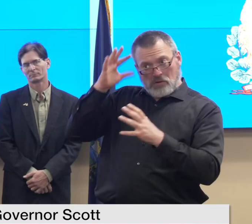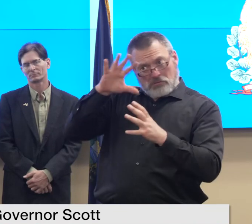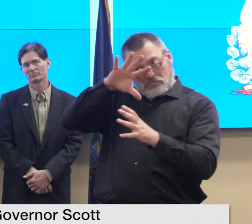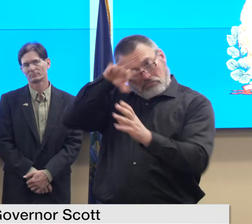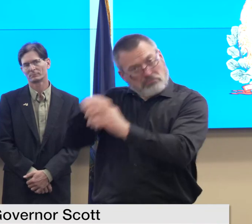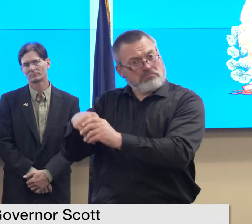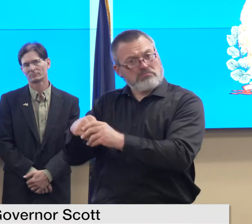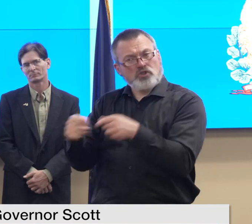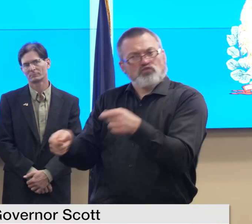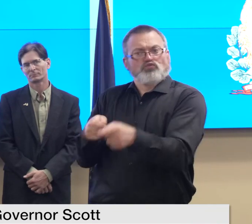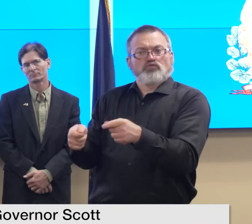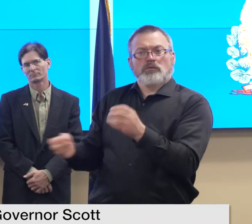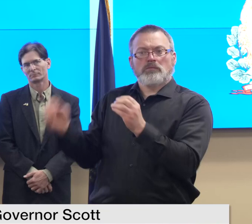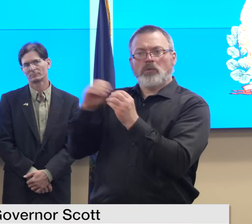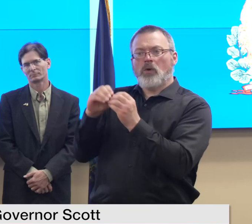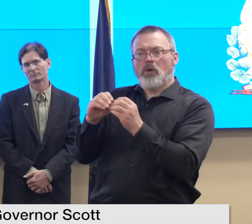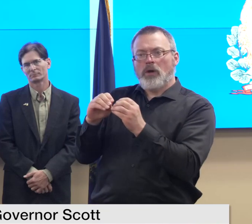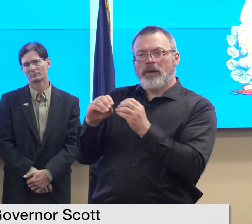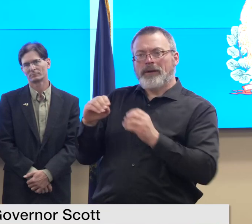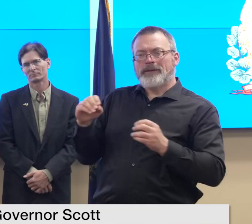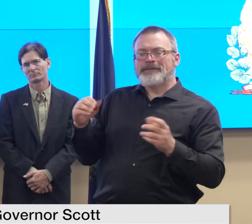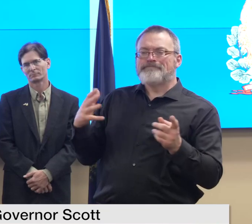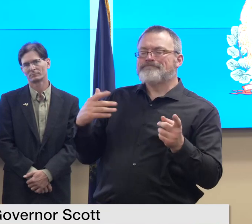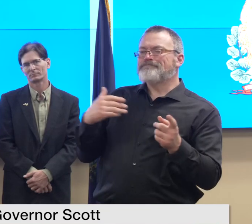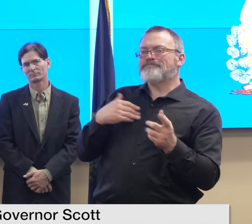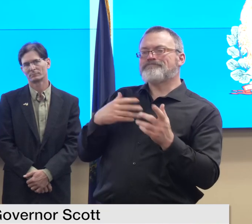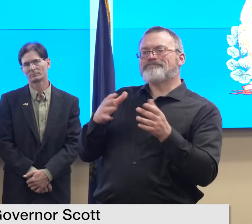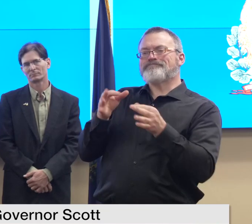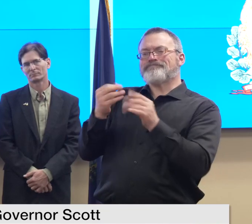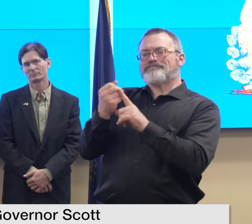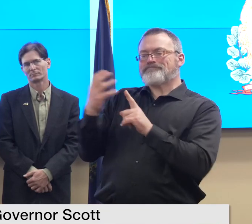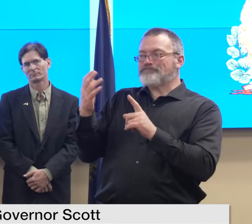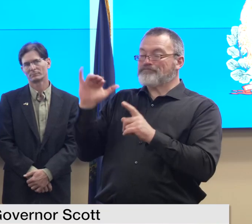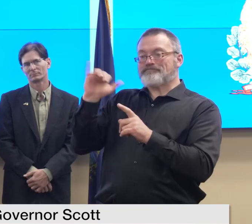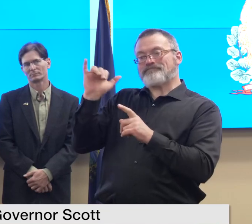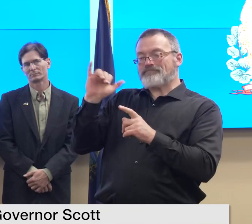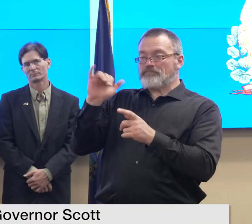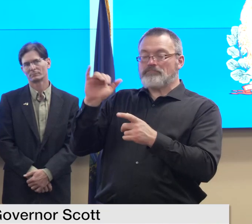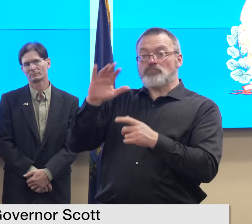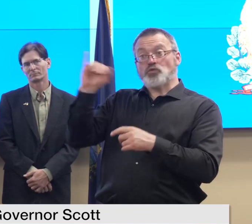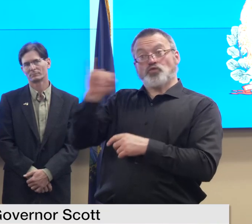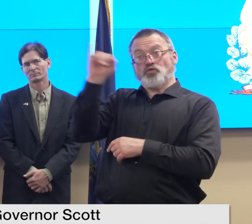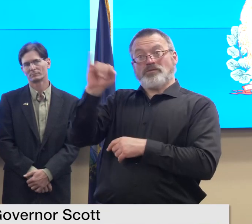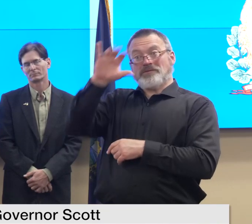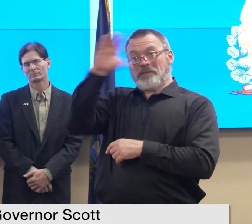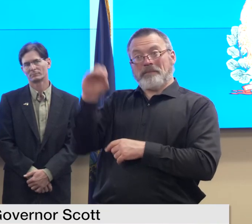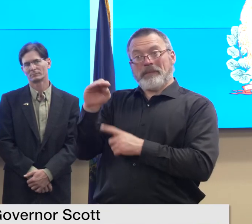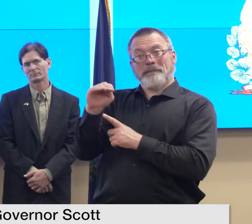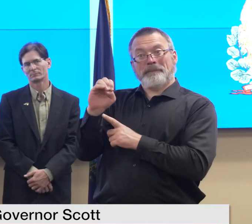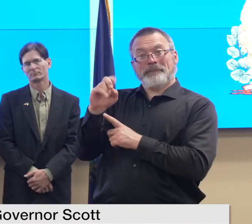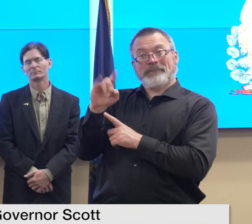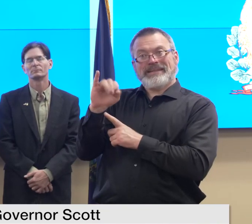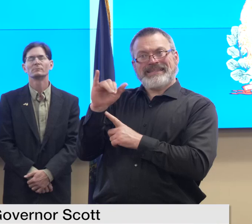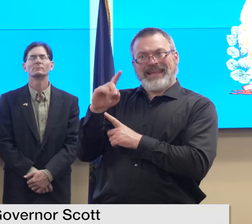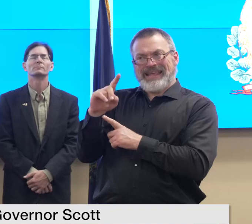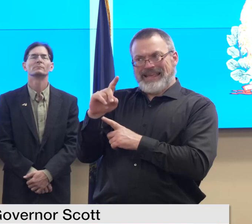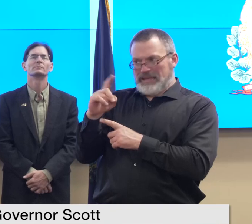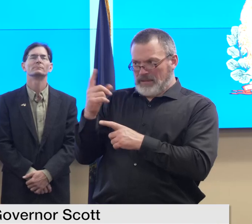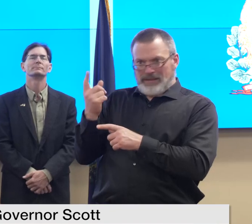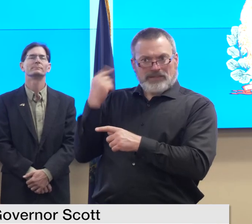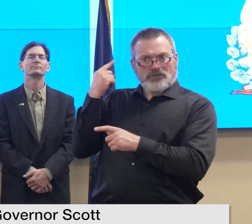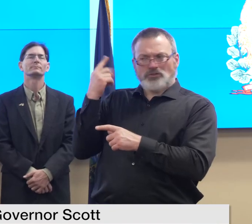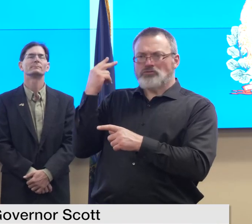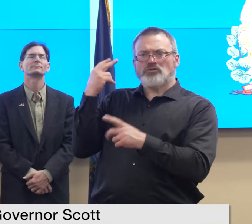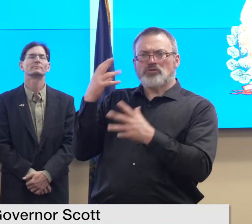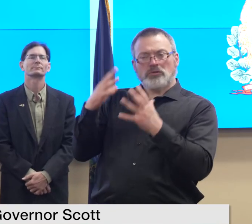when the state medicaid service the change health care went offline that had a huge impact on on